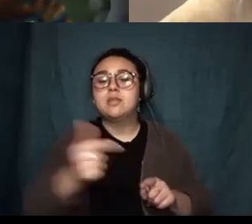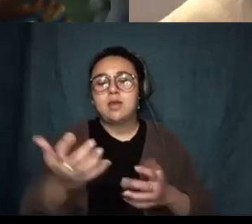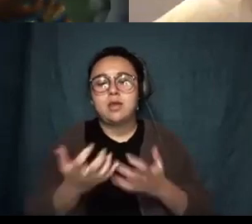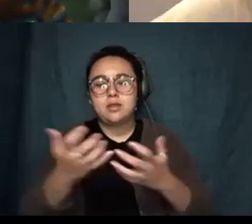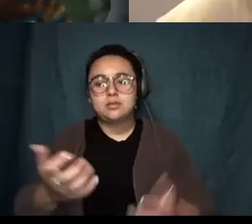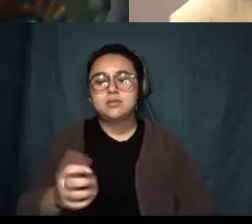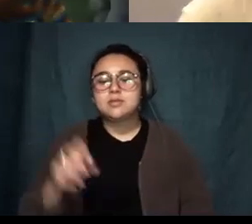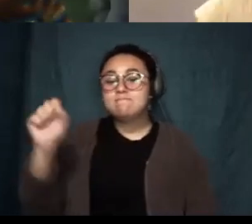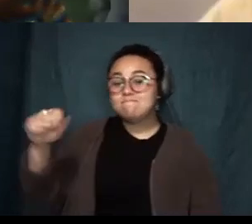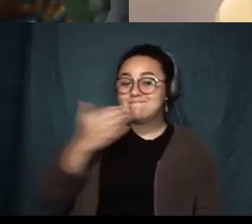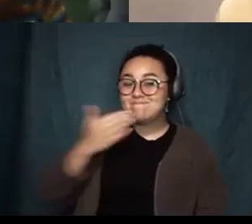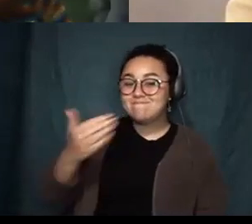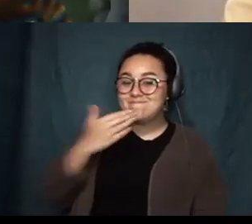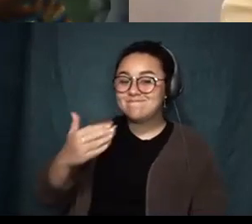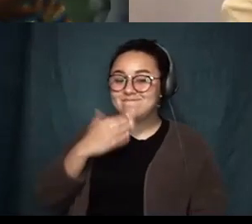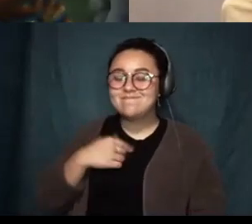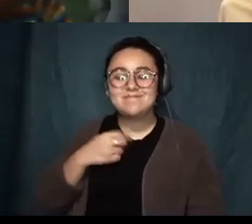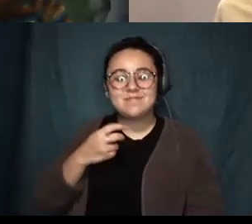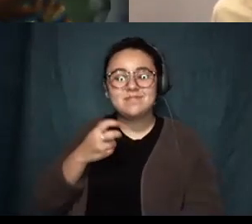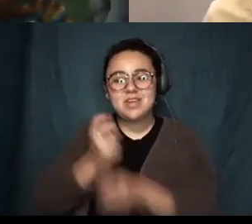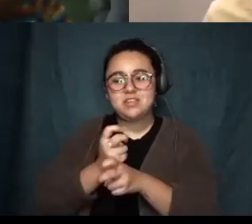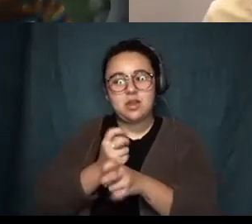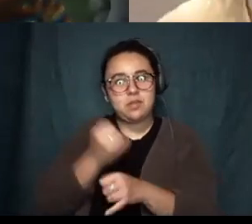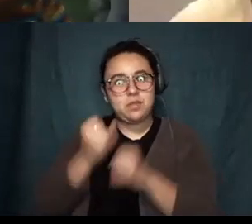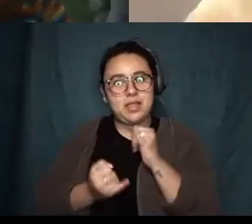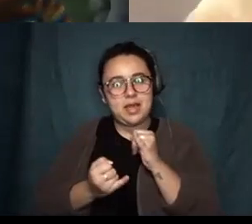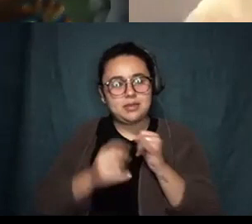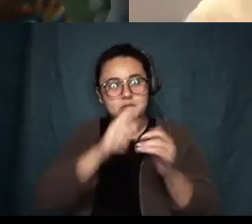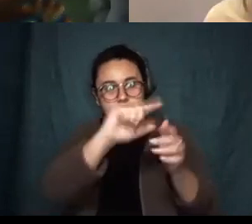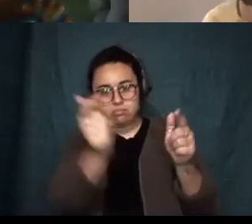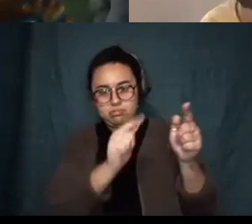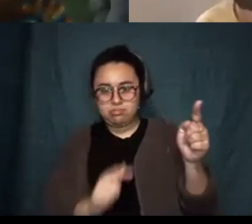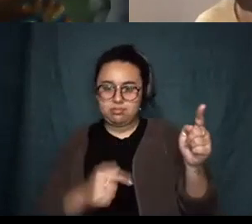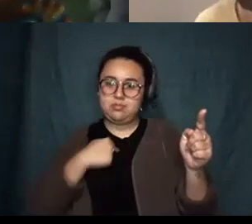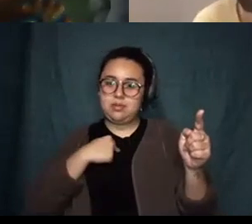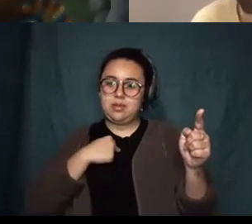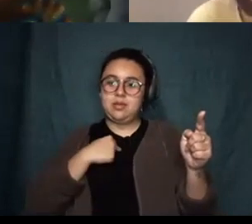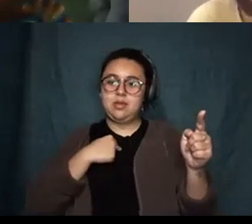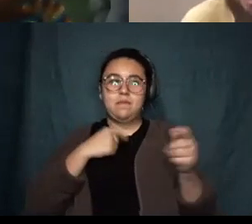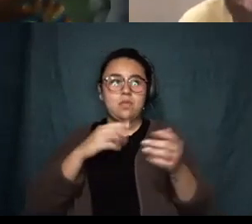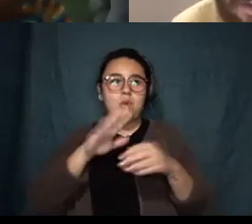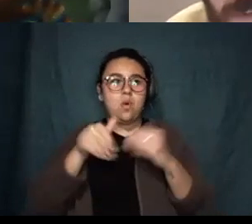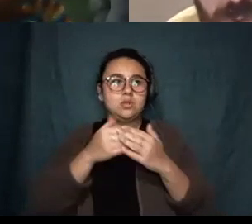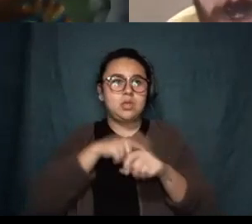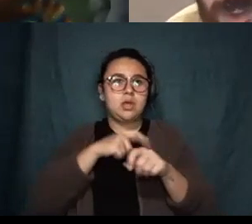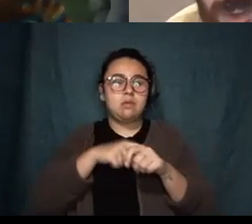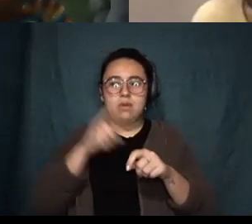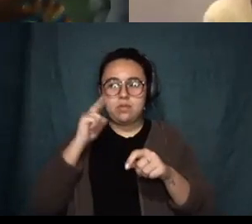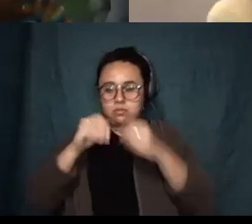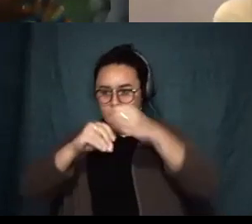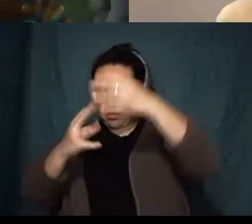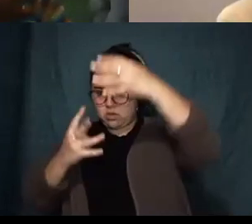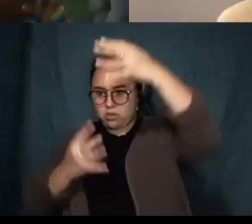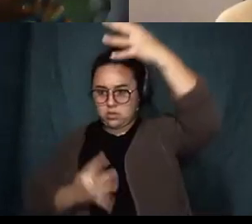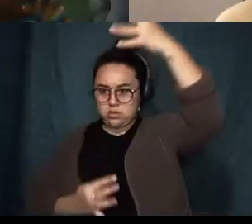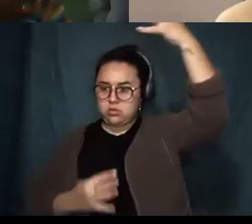yeah thank you yeah it's it's hard to go last something like this because I just spend the whole time thinking about all the billion trillion books and I don't